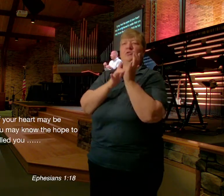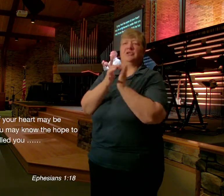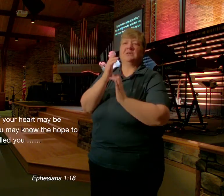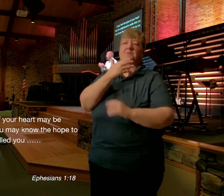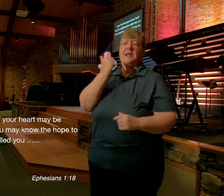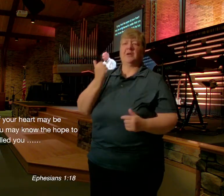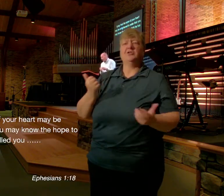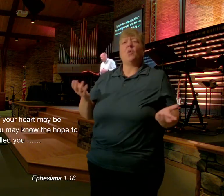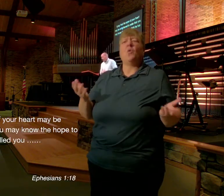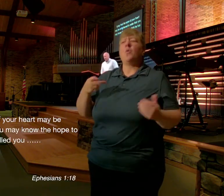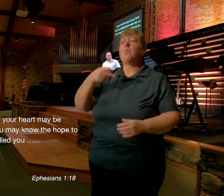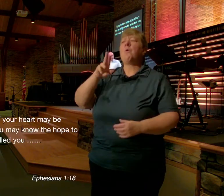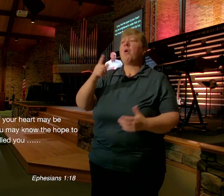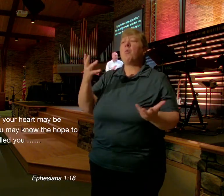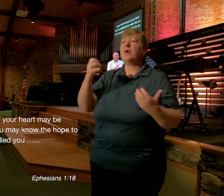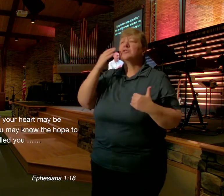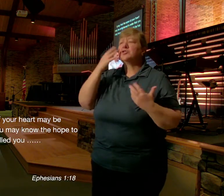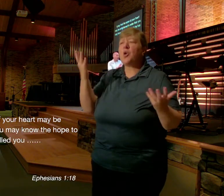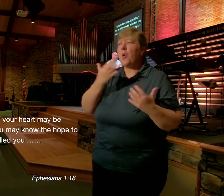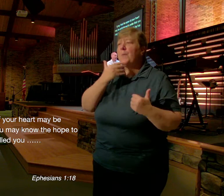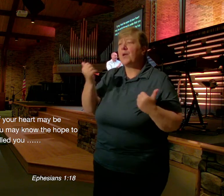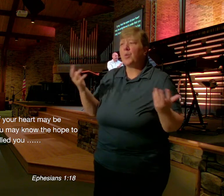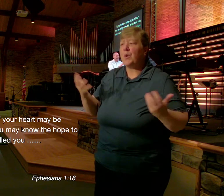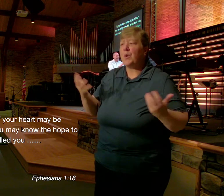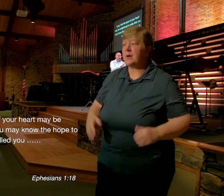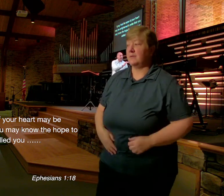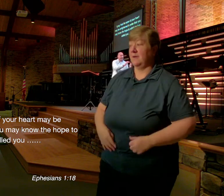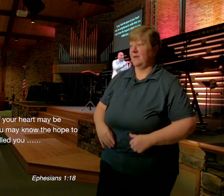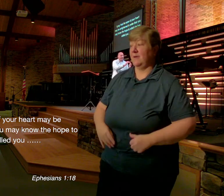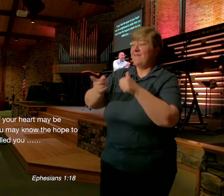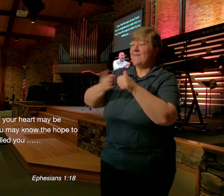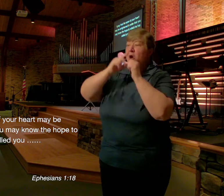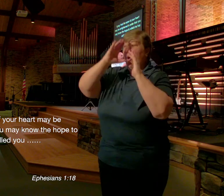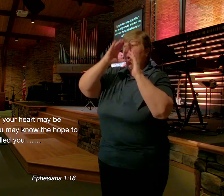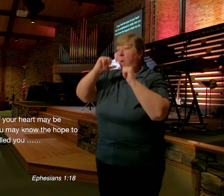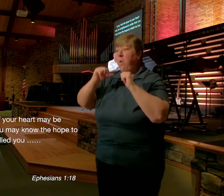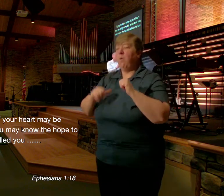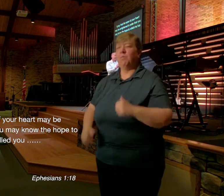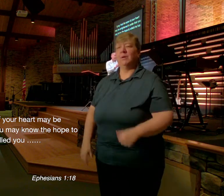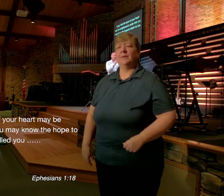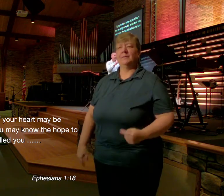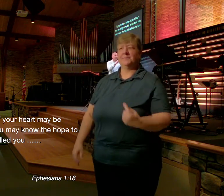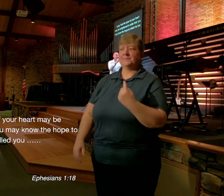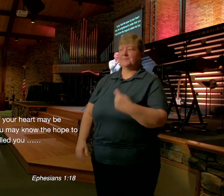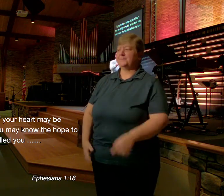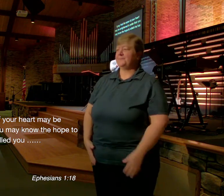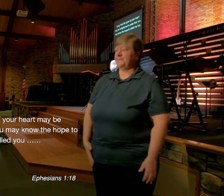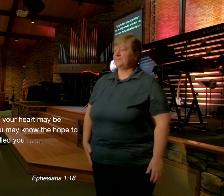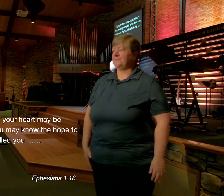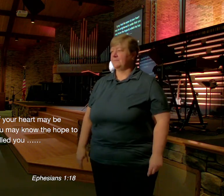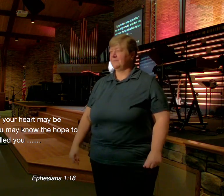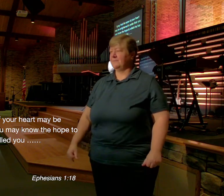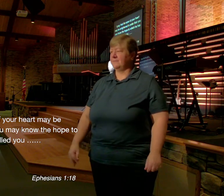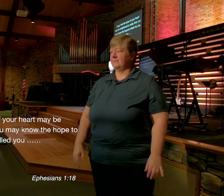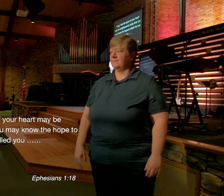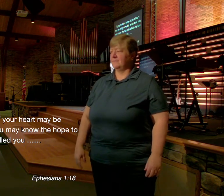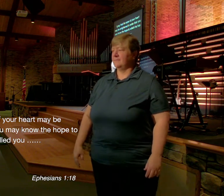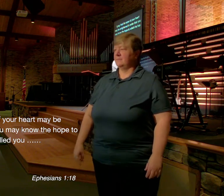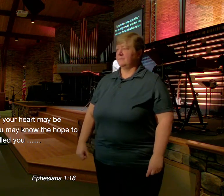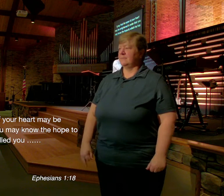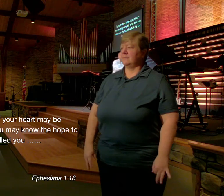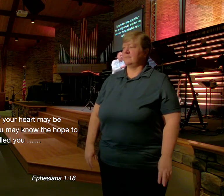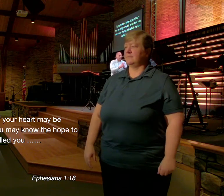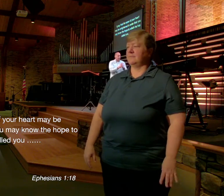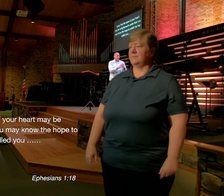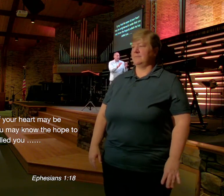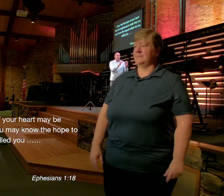Better about Jesus The first Is hope He says He pray That the eyes Of your heart May be Enlightened In order That you May Gnosko